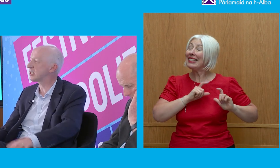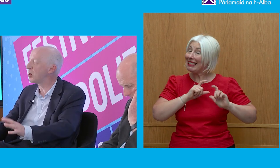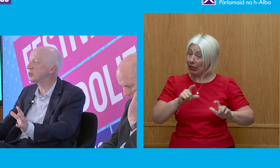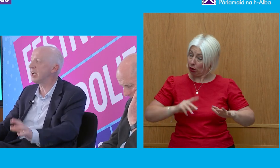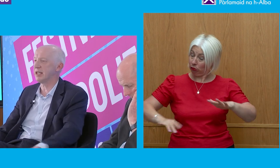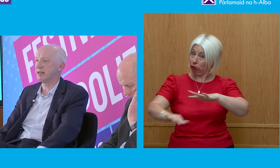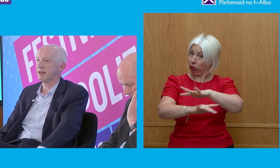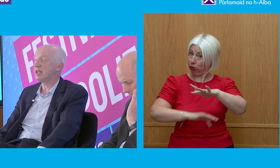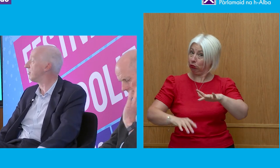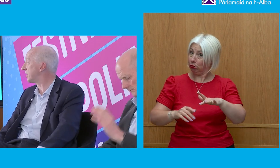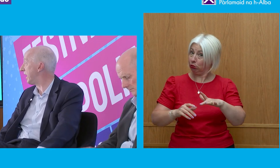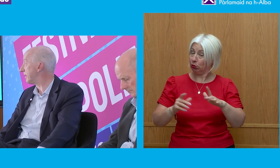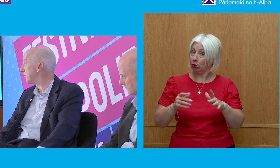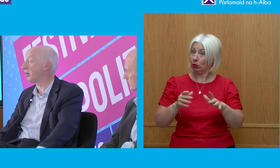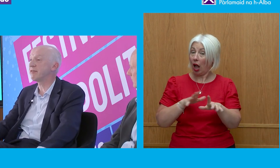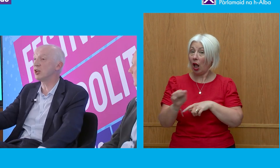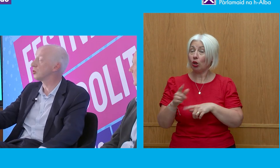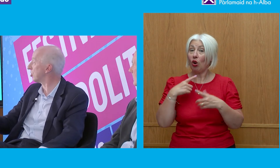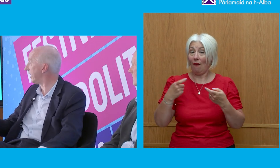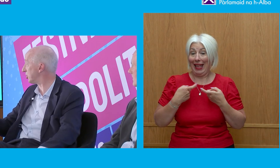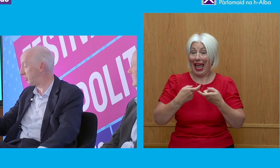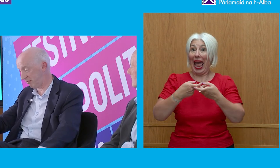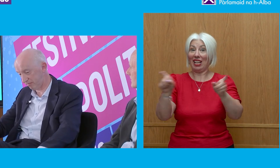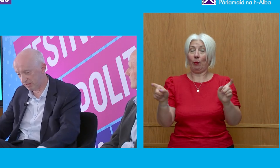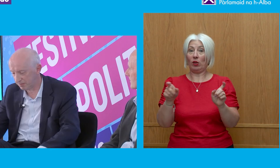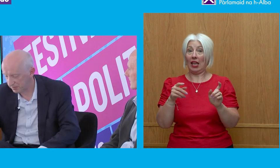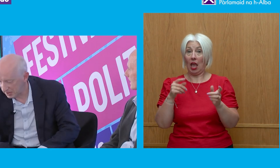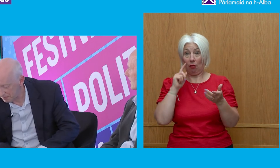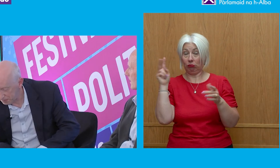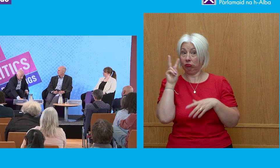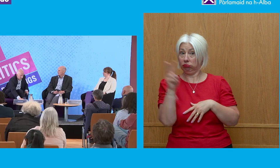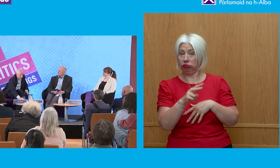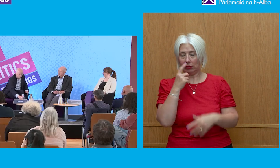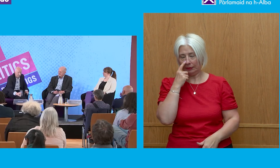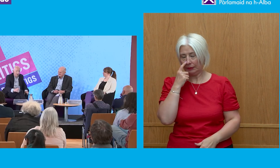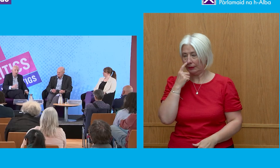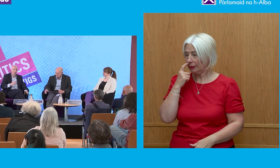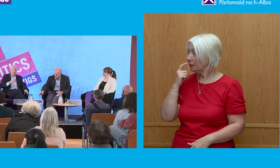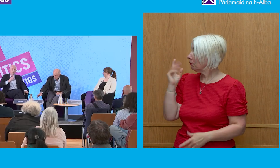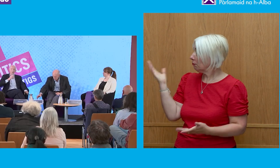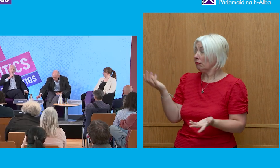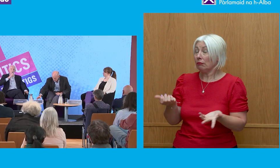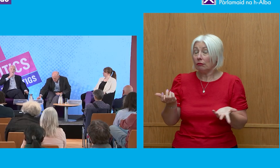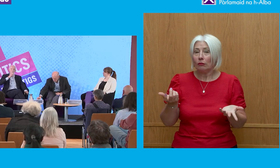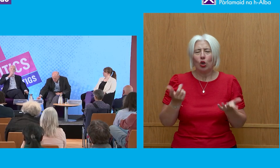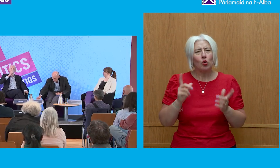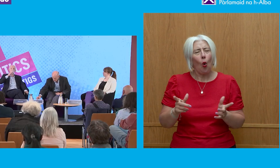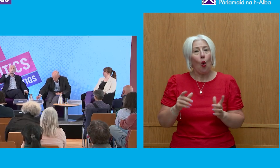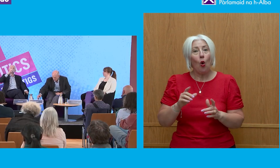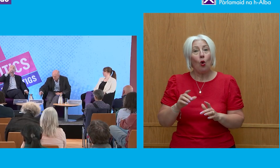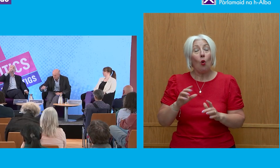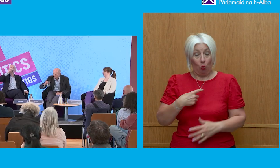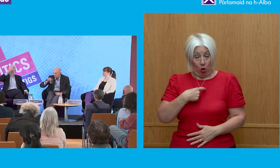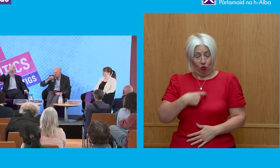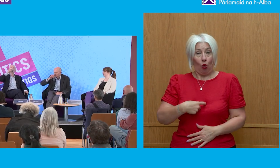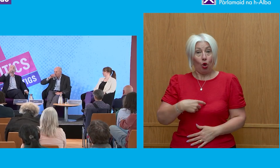expose, even today. Sorry, very long... No, that's all right. Philip, I mean, to that extent, then, what role should media